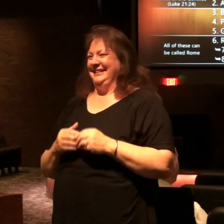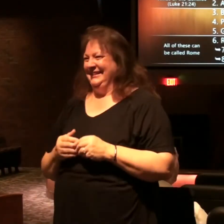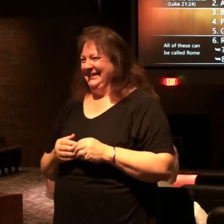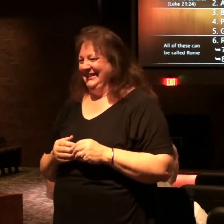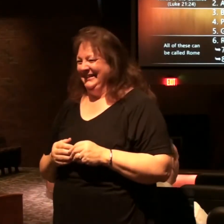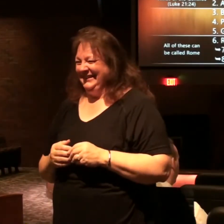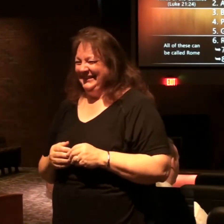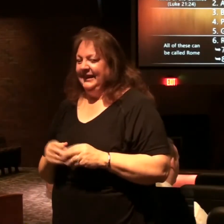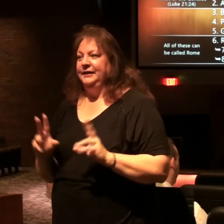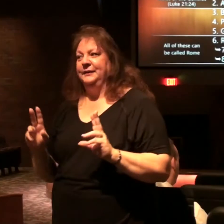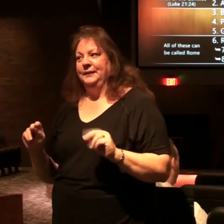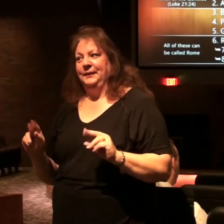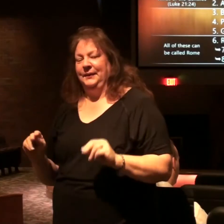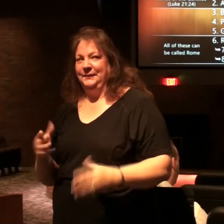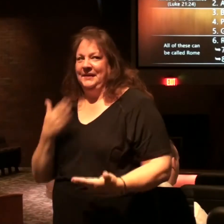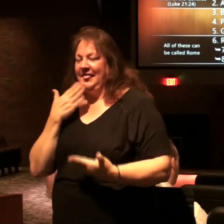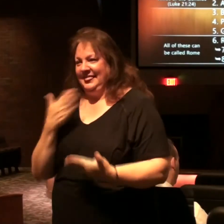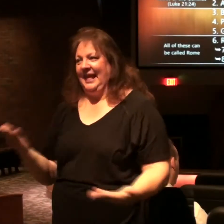these